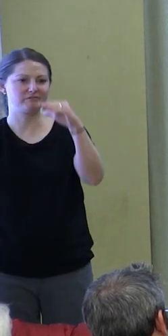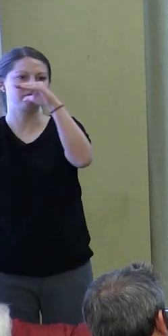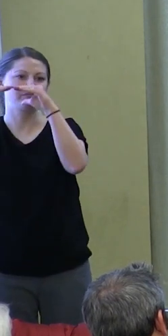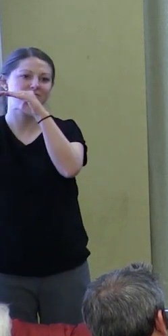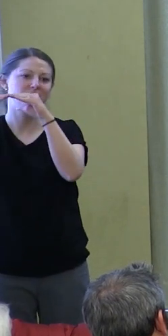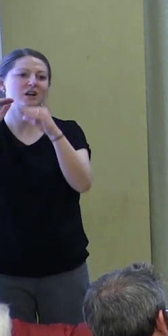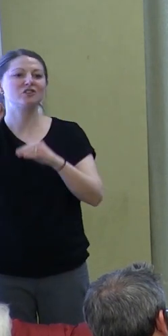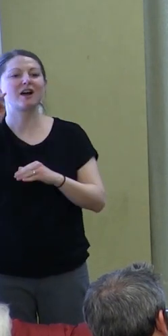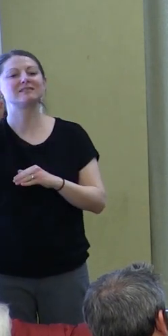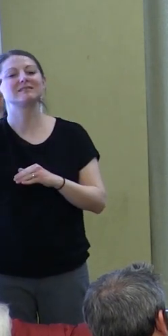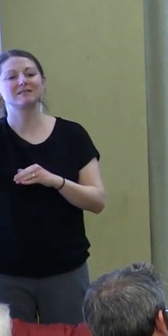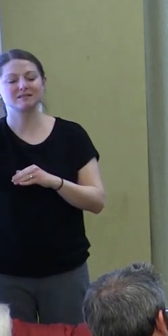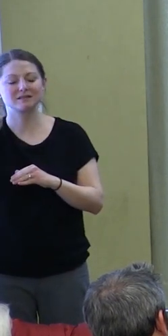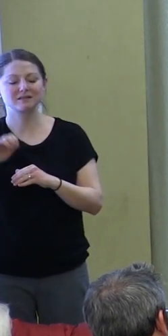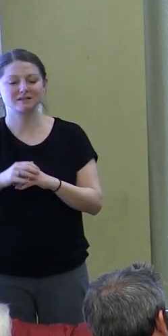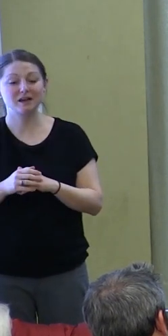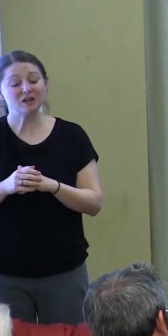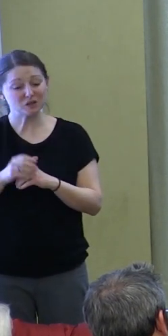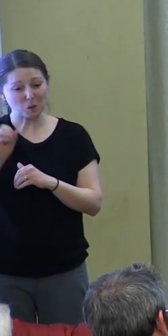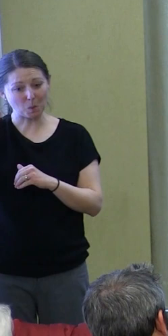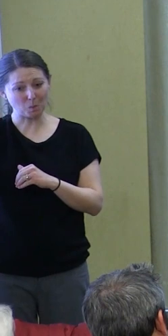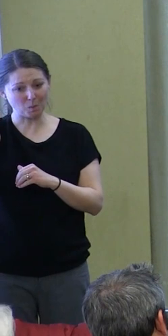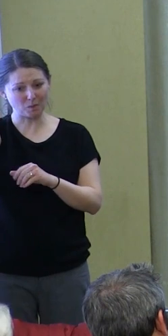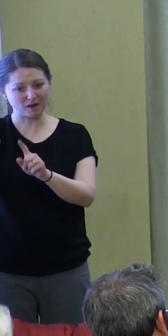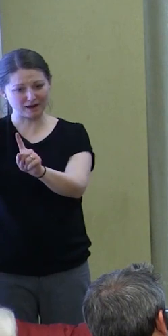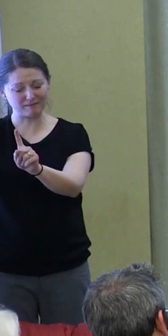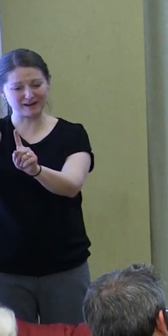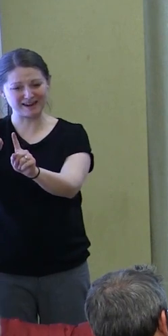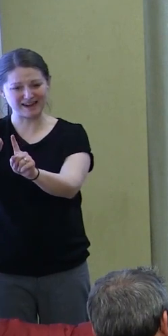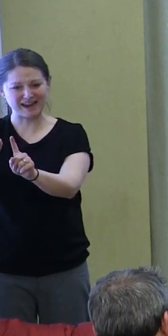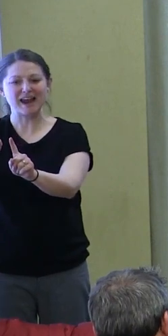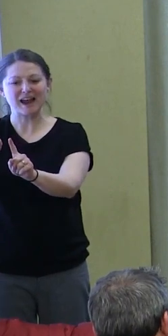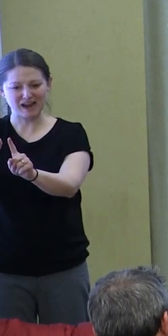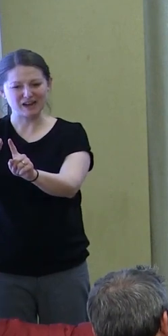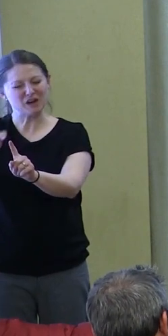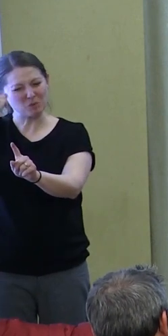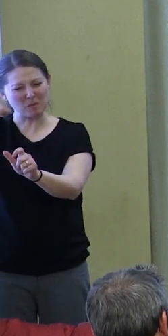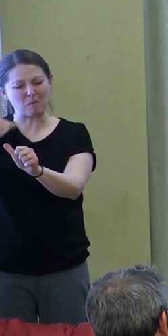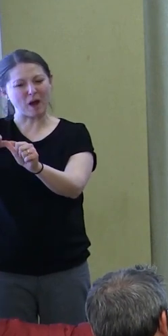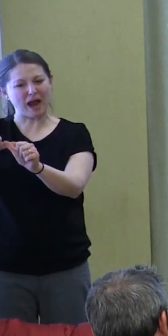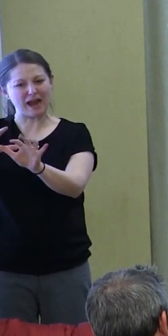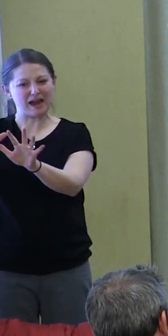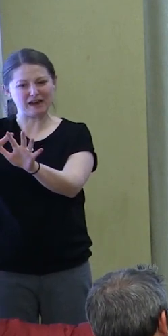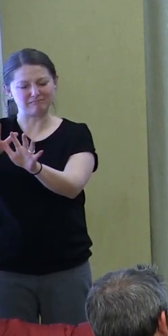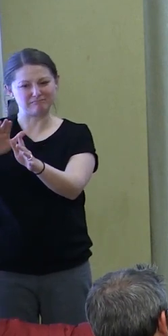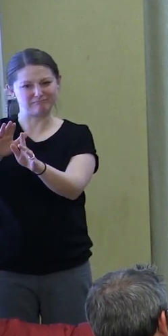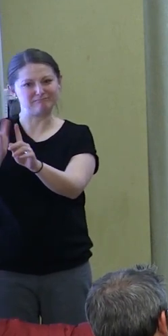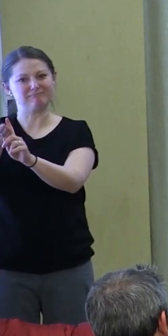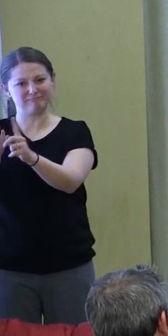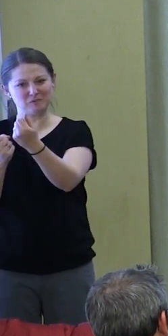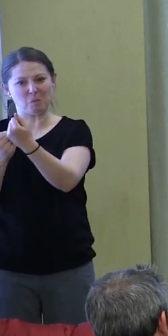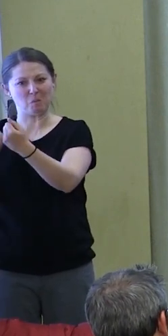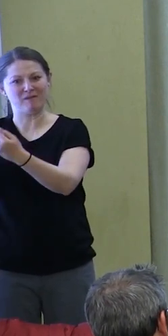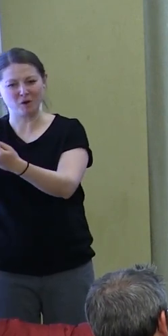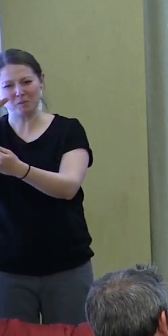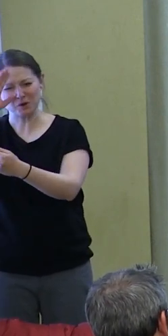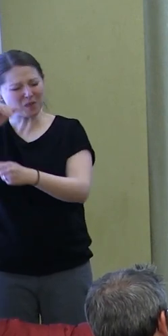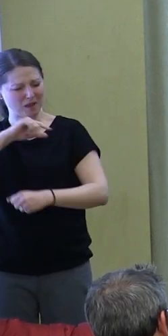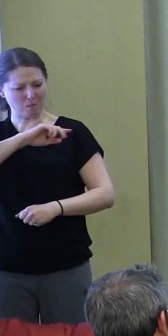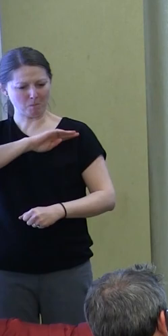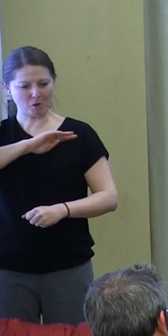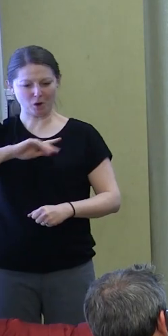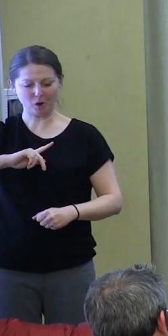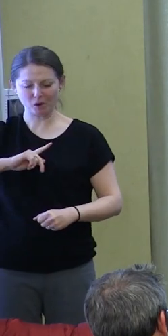under President Obama, that messianic kind of figure I was discussing, Martin Luther King doesn't stop at